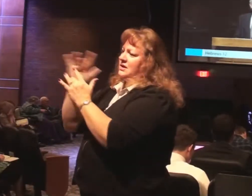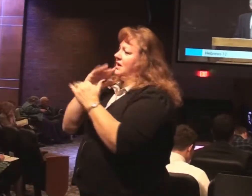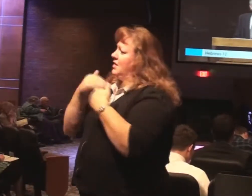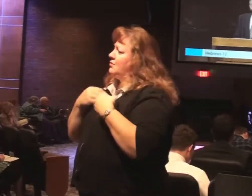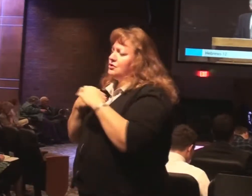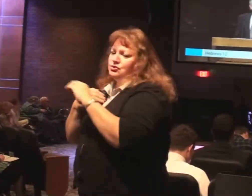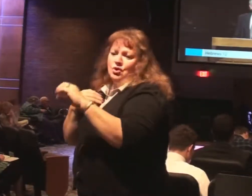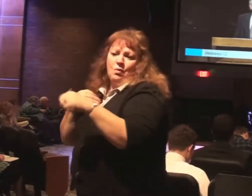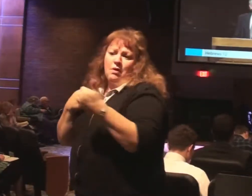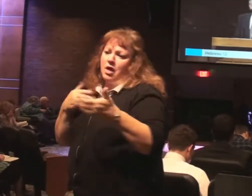way.